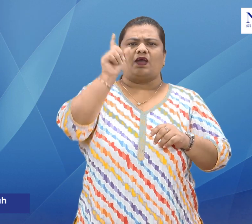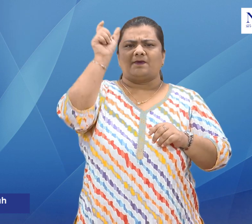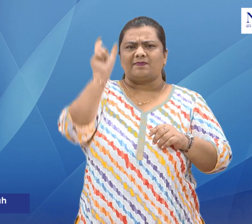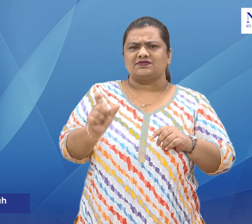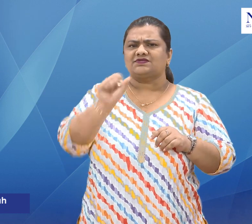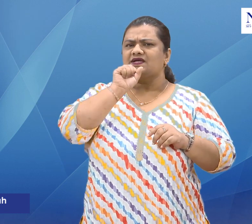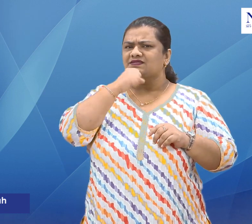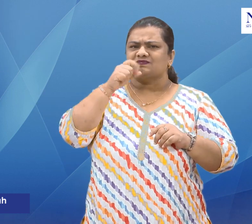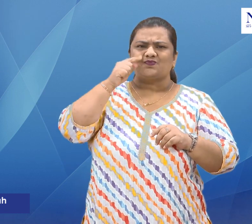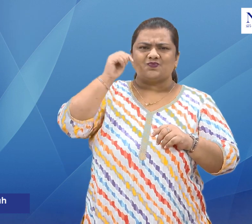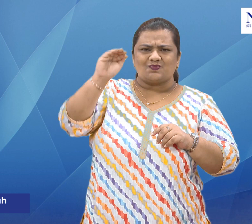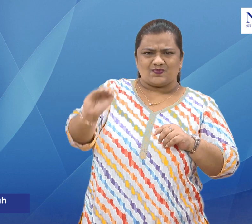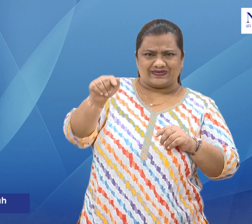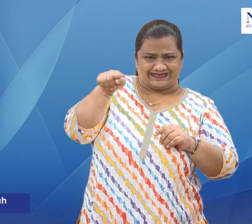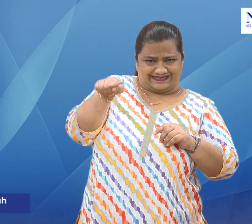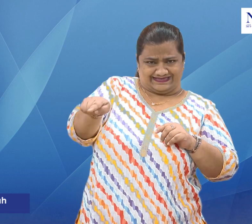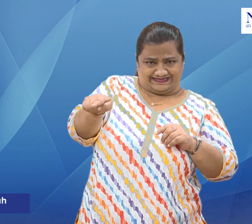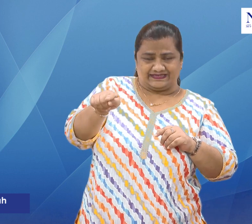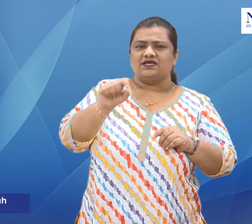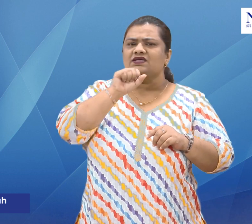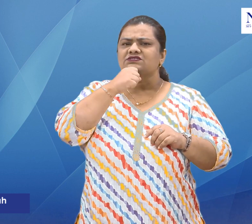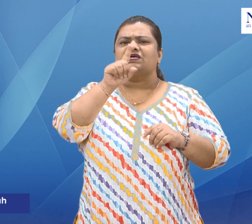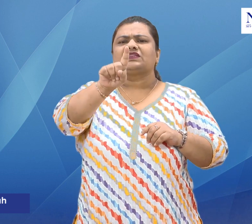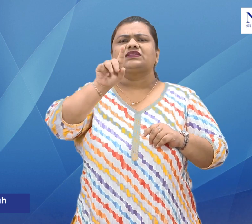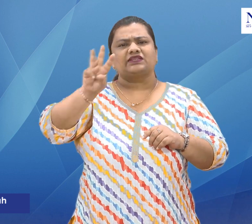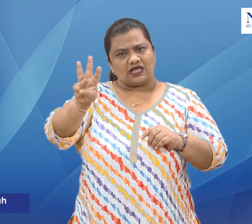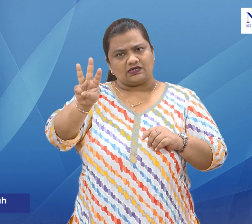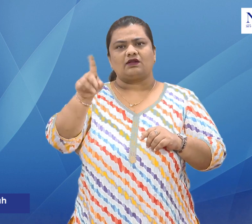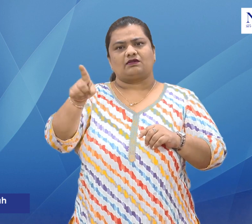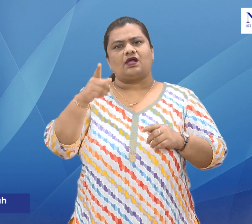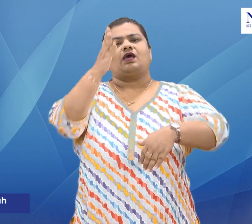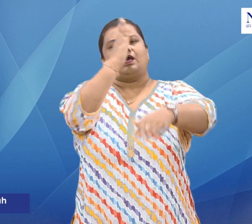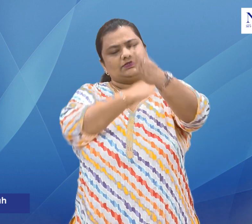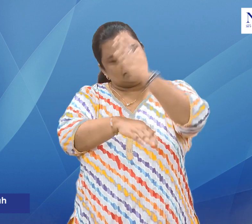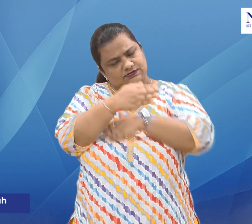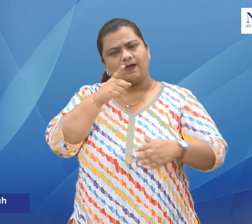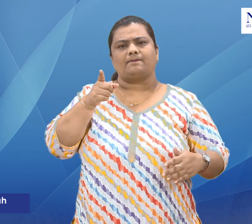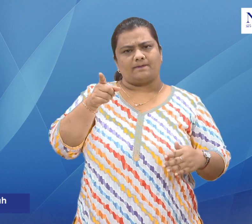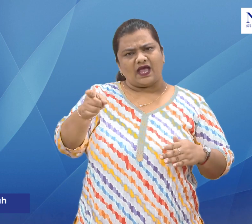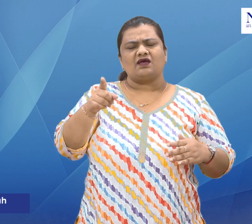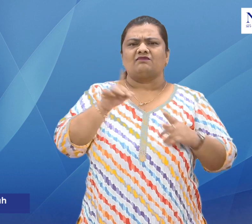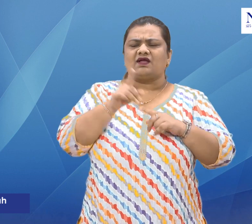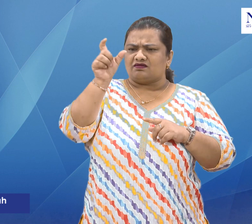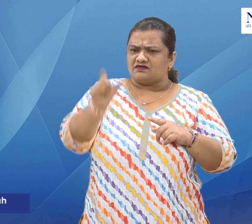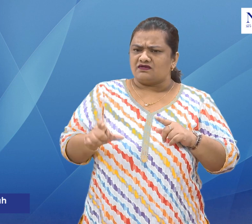rights of Divyangjan. The 13-year-old child on a wheelchair was not allowed to board a flight to Hyderabad as he was in a state of